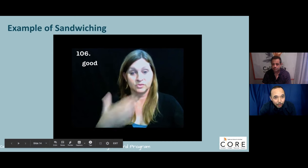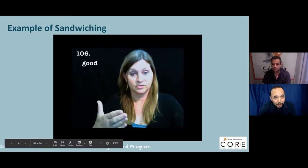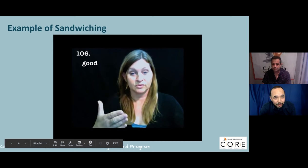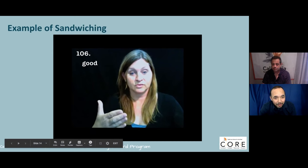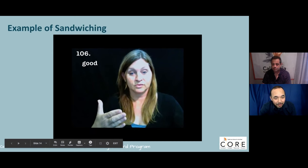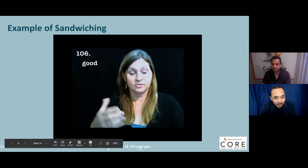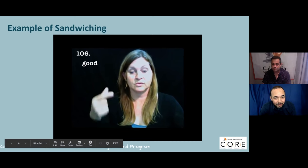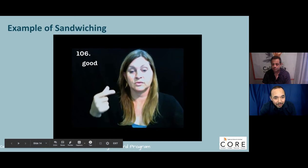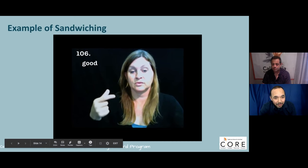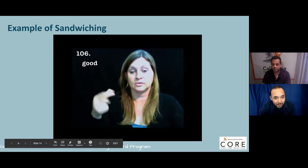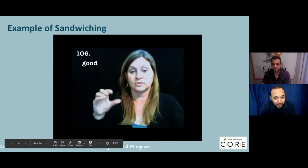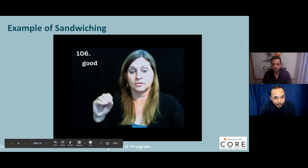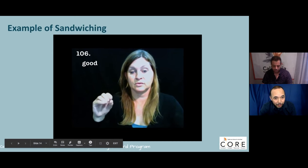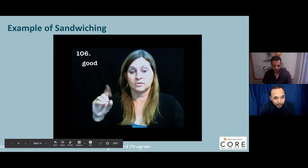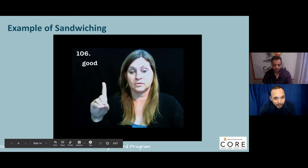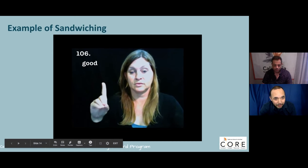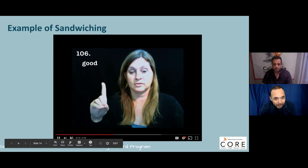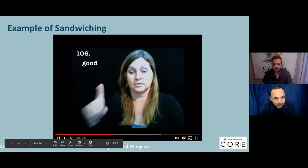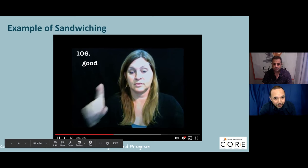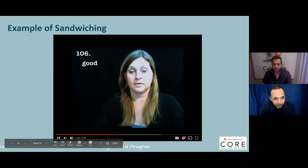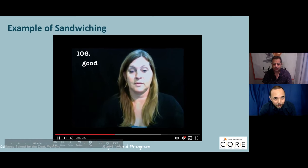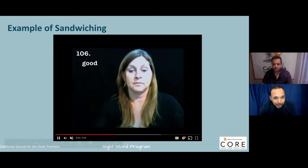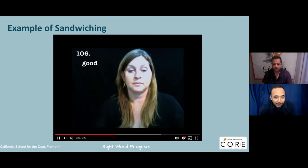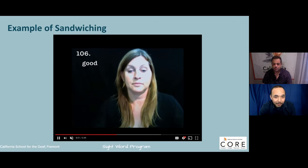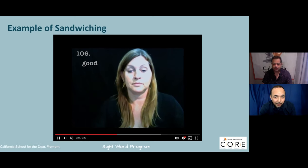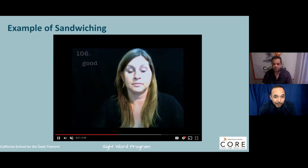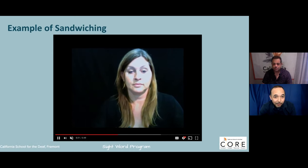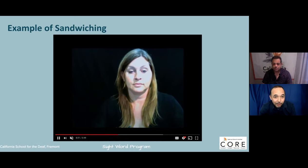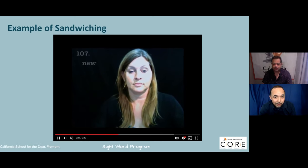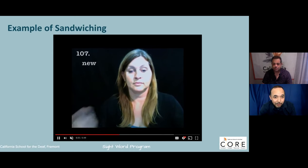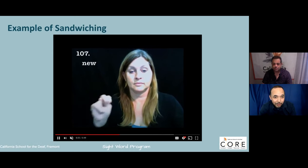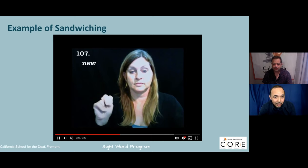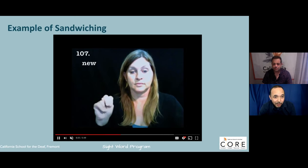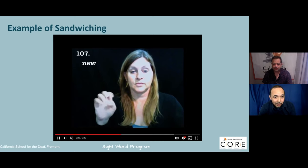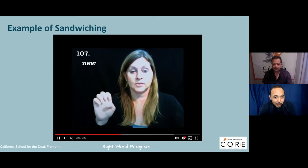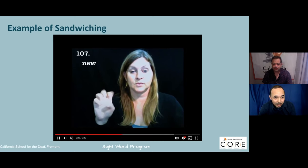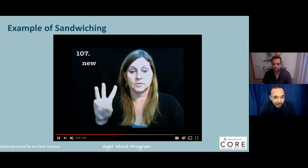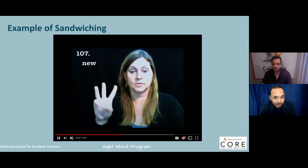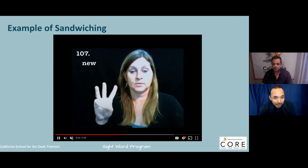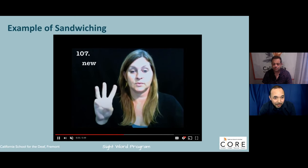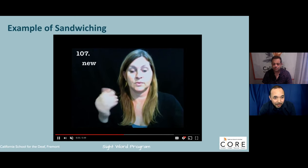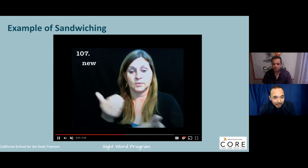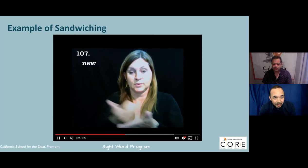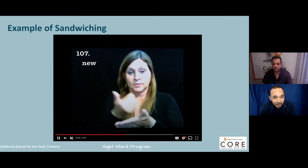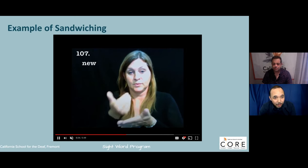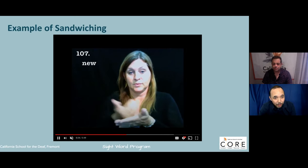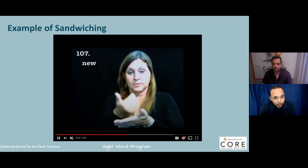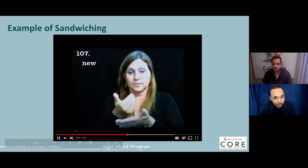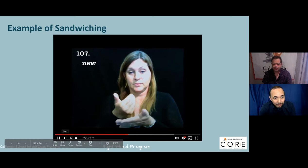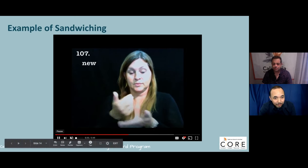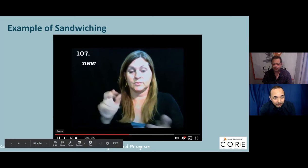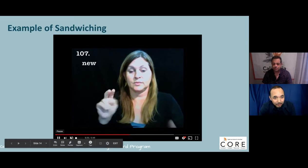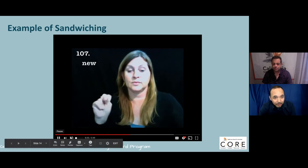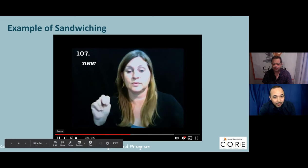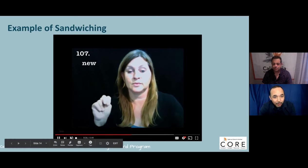Go, the sign for good, and the fingerspelling for the English, G-O-O-D. New,